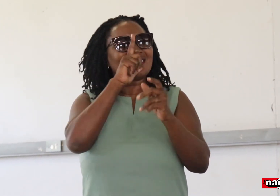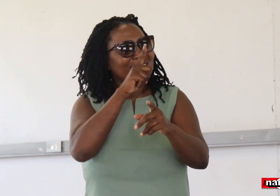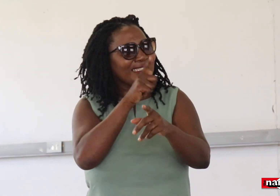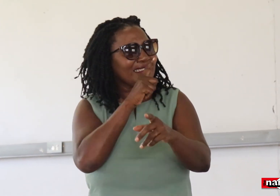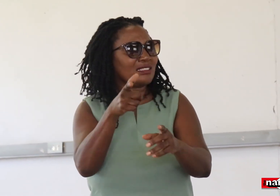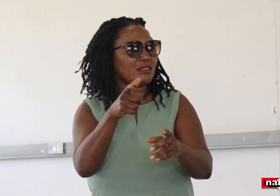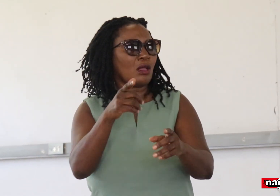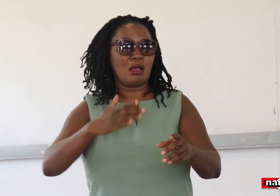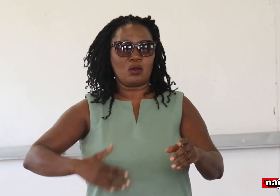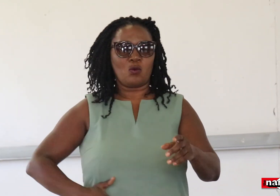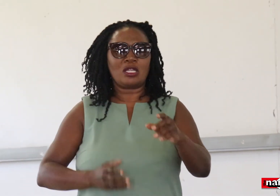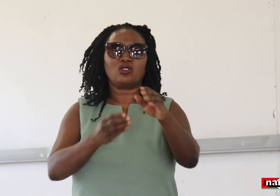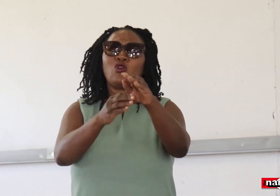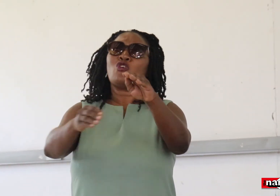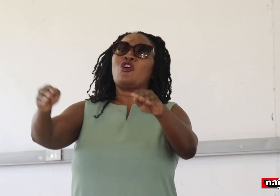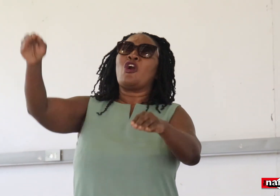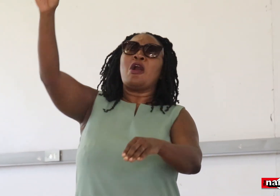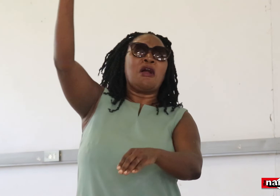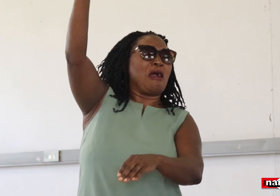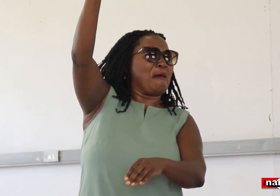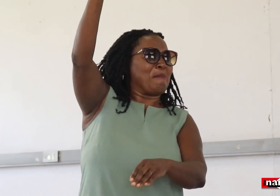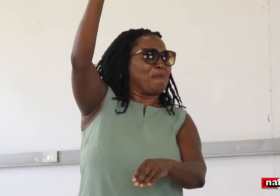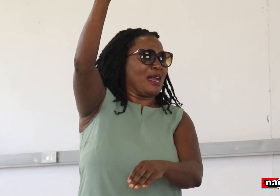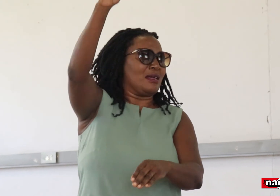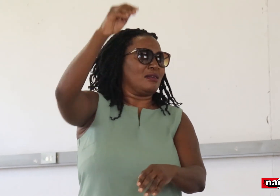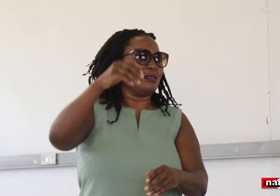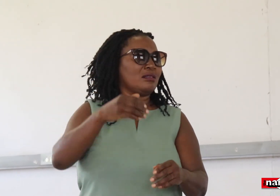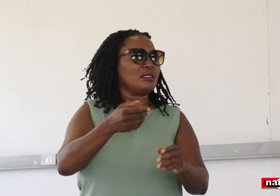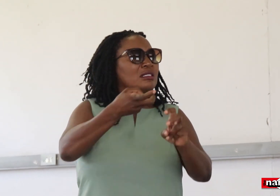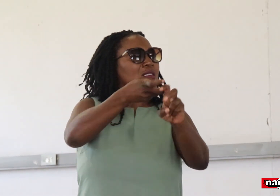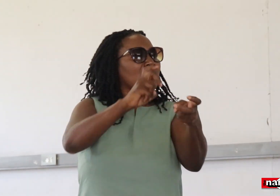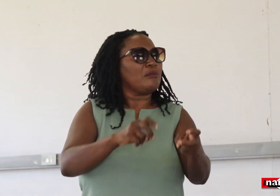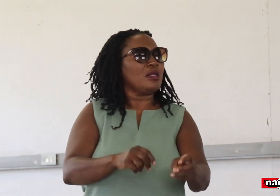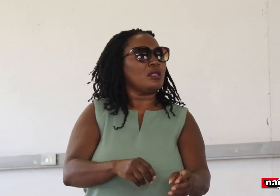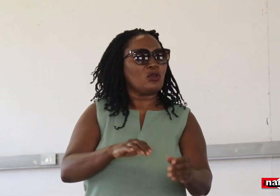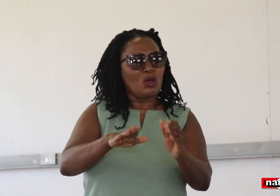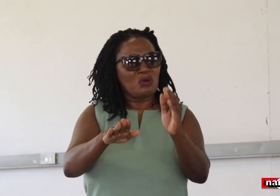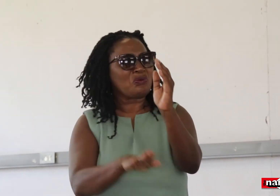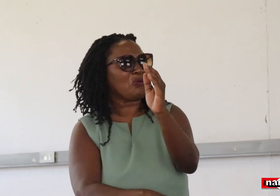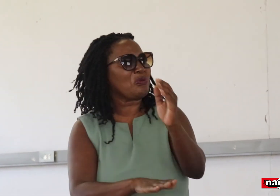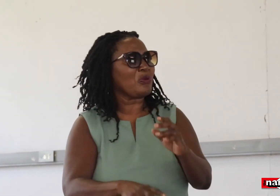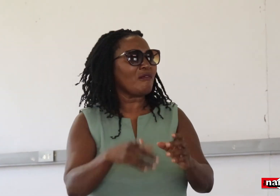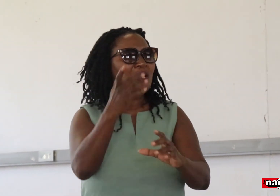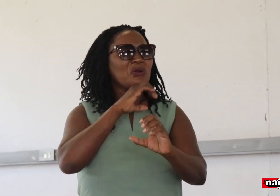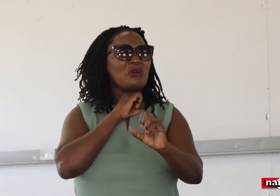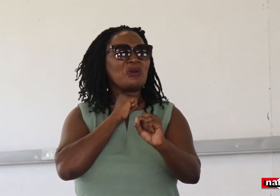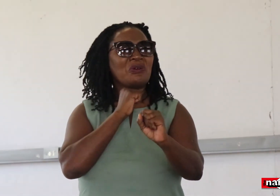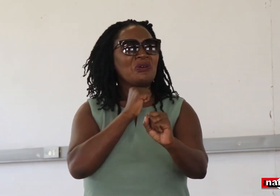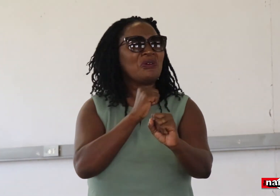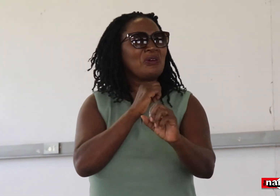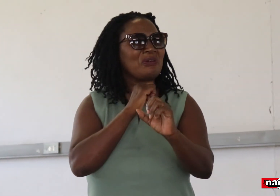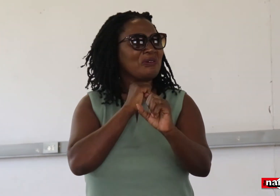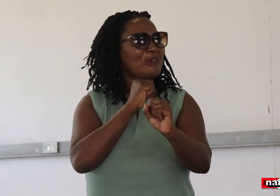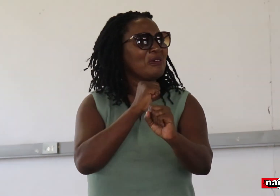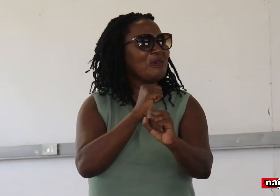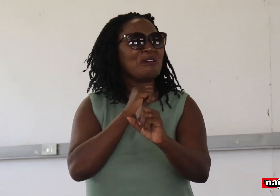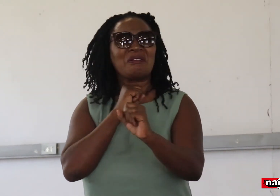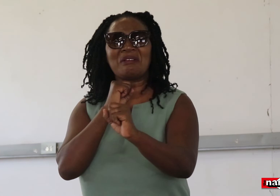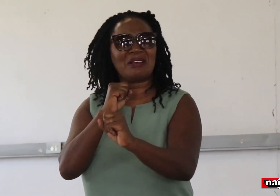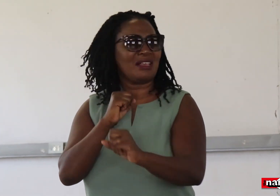to be on top of us. So they are suppressing us, they just want to